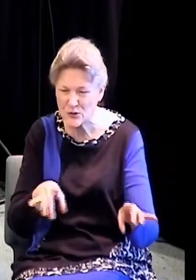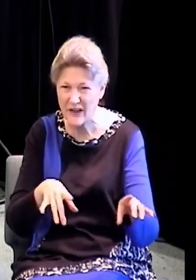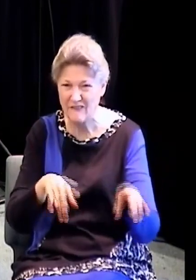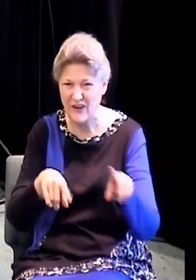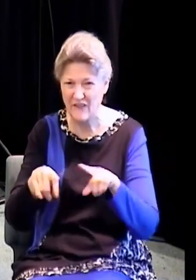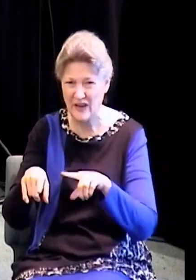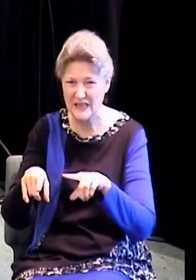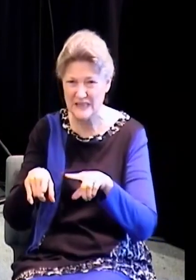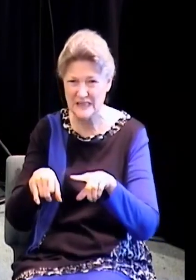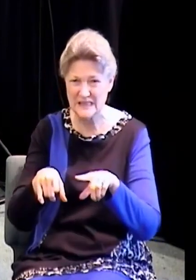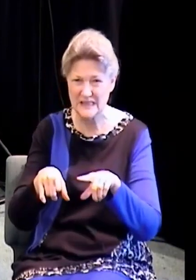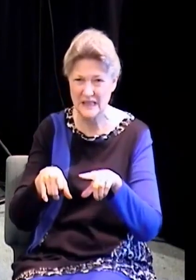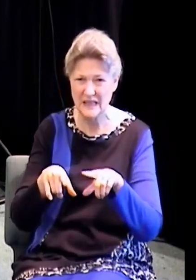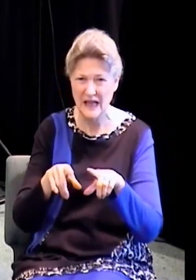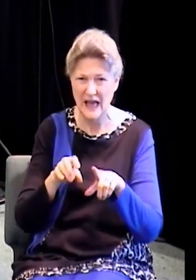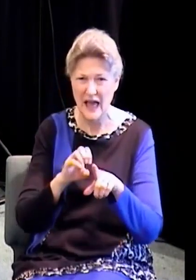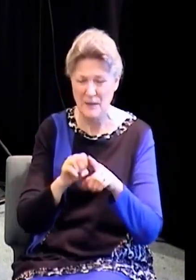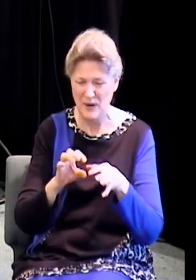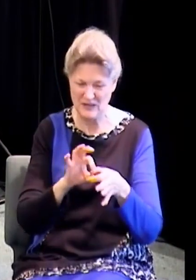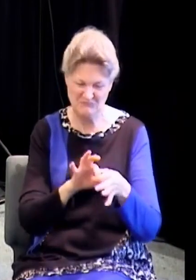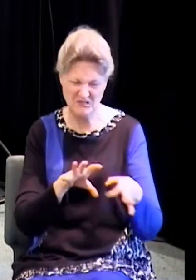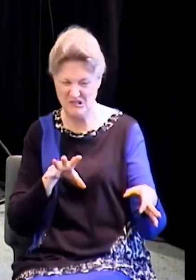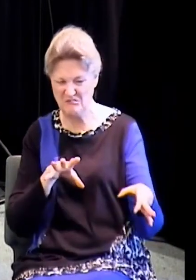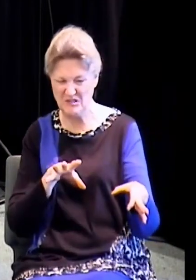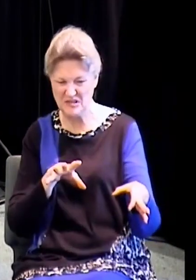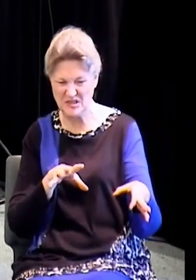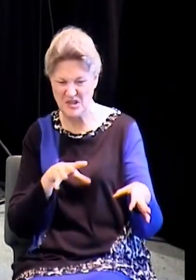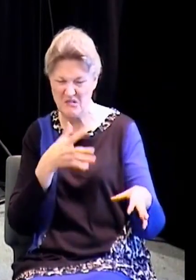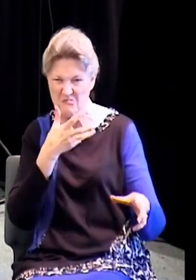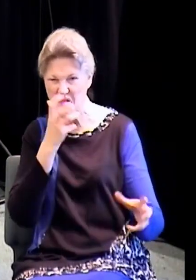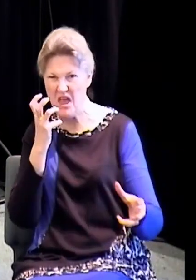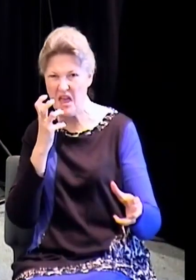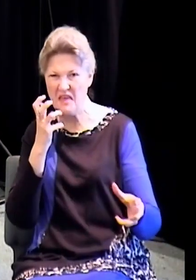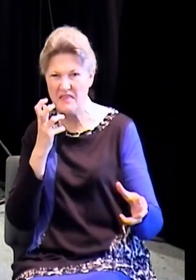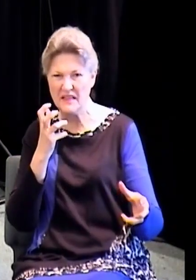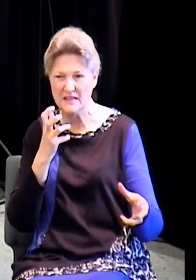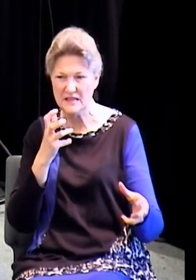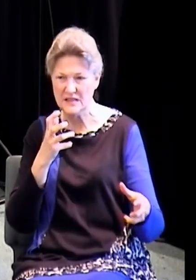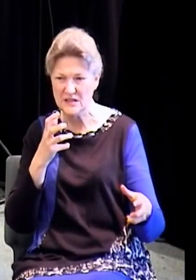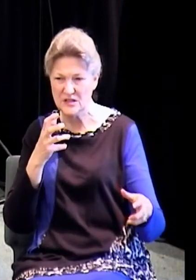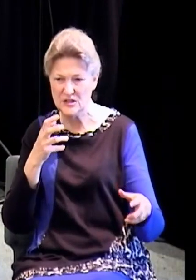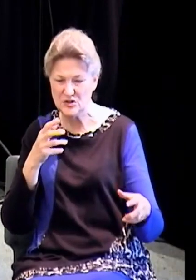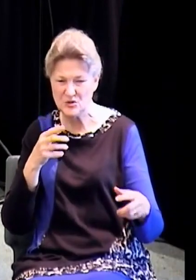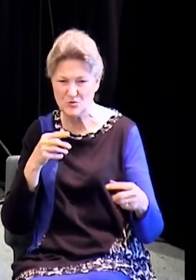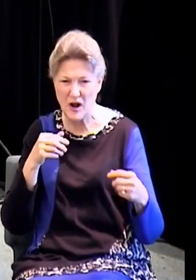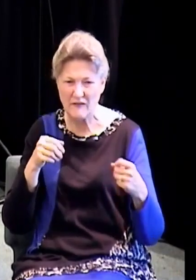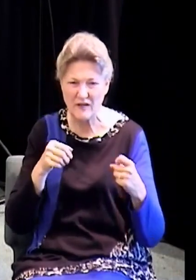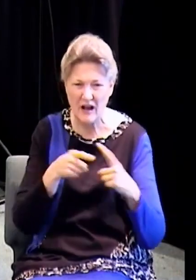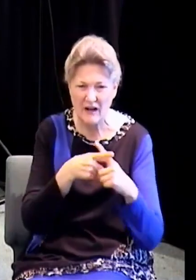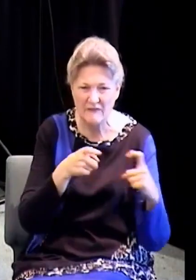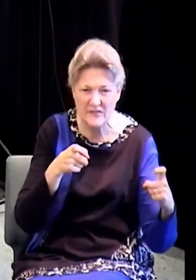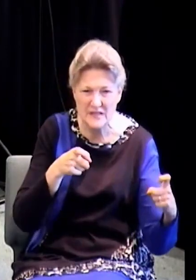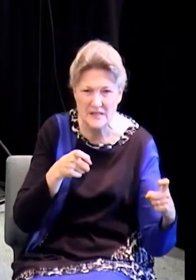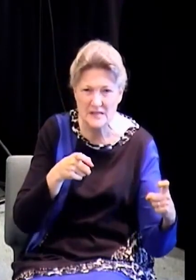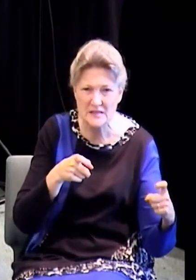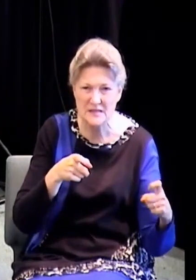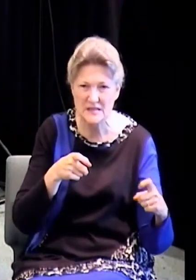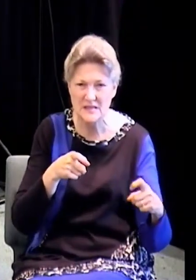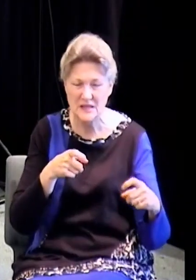seditions, which is disunion, dissension, division. Heresies, which is making a decision involving